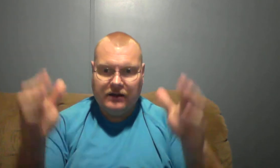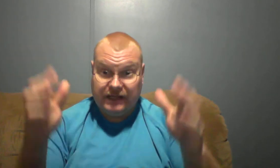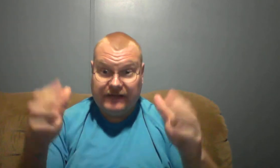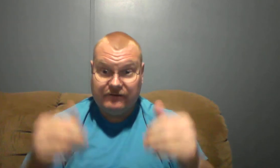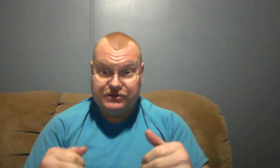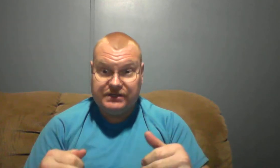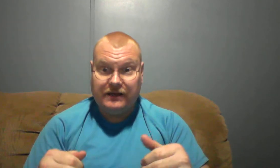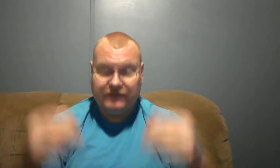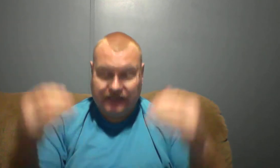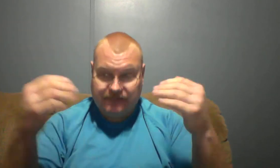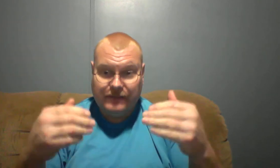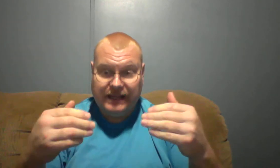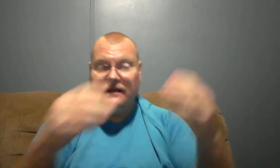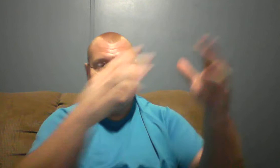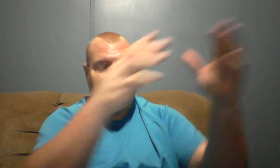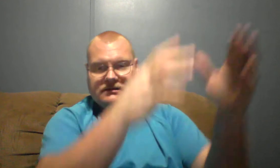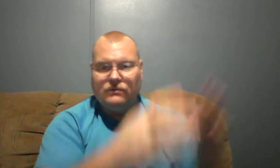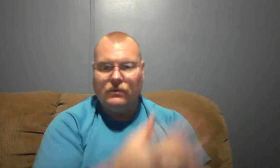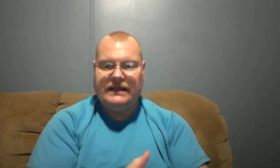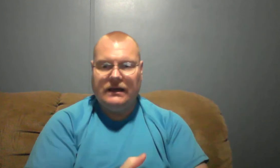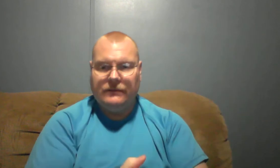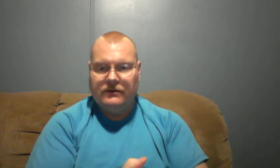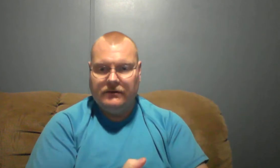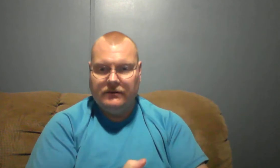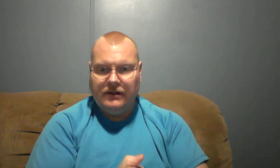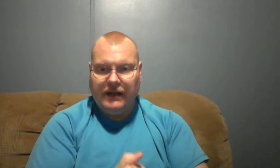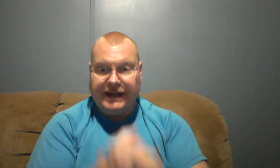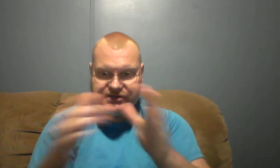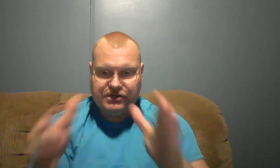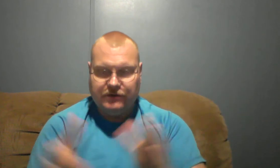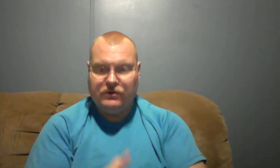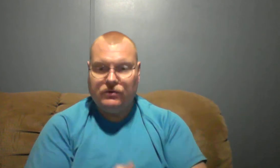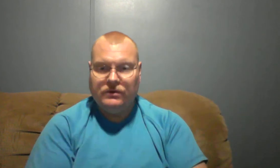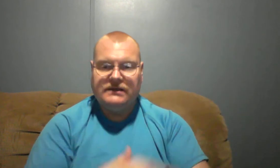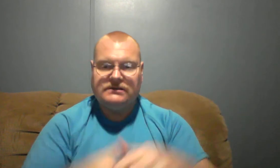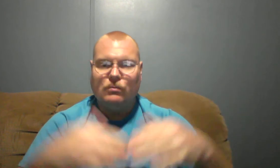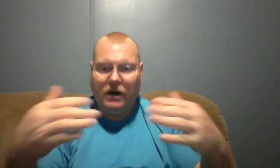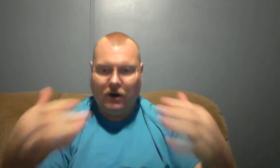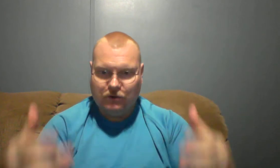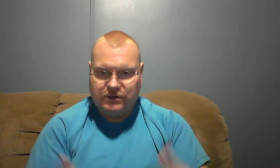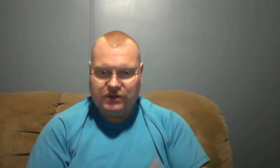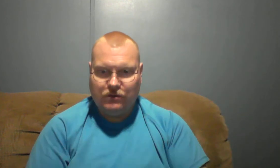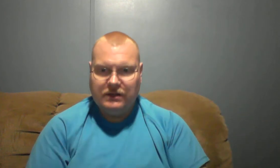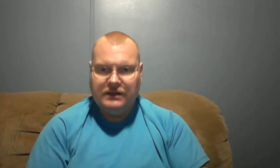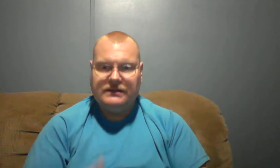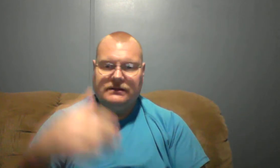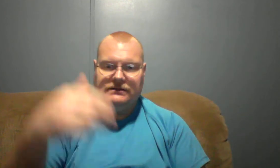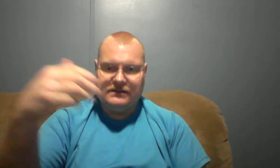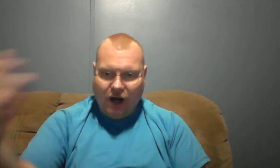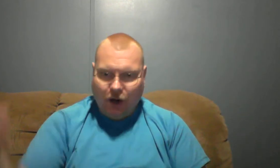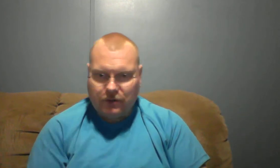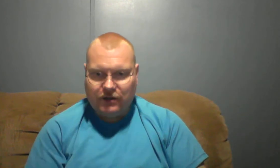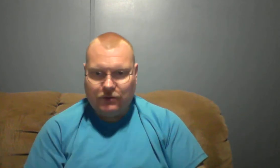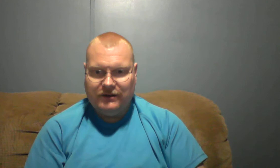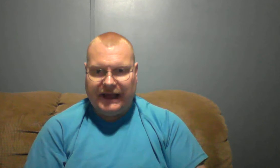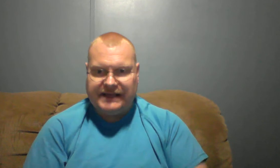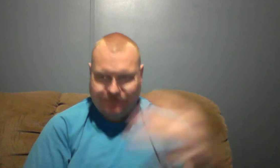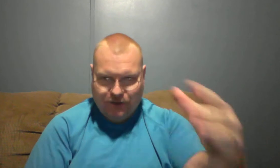given yourself or given me to wake up and to serve you, to walk with you, to talk with you as a friend.